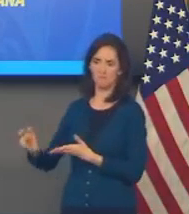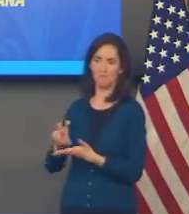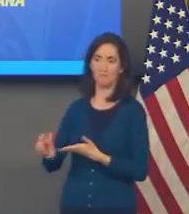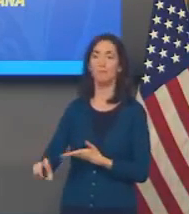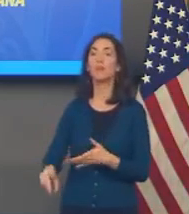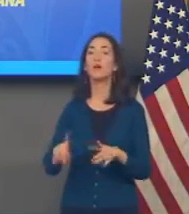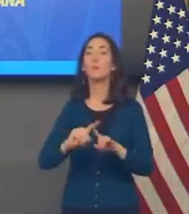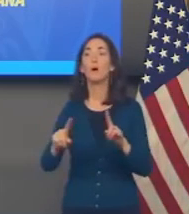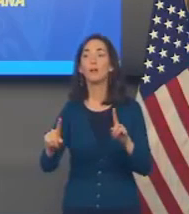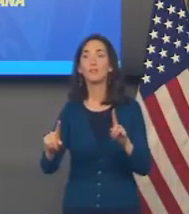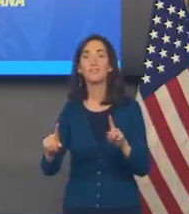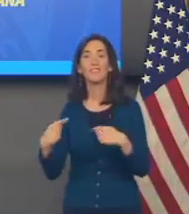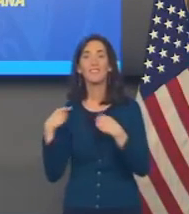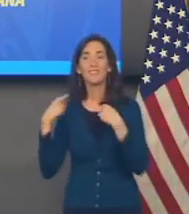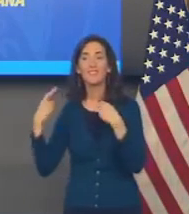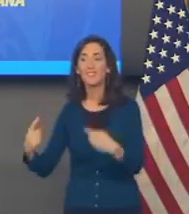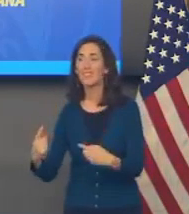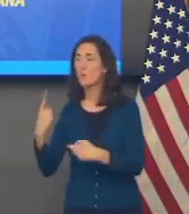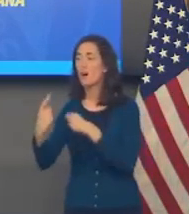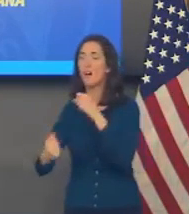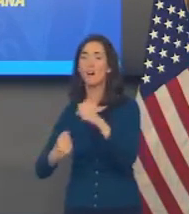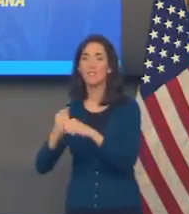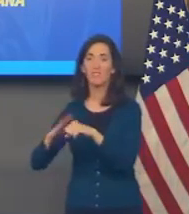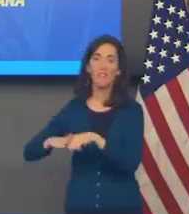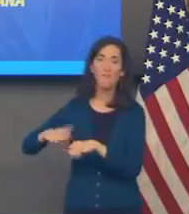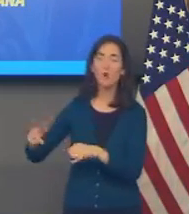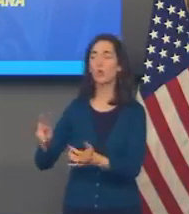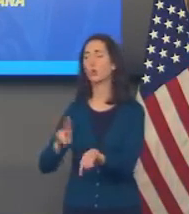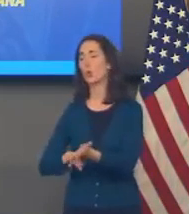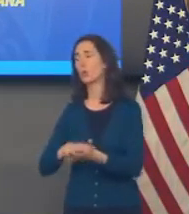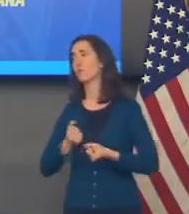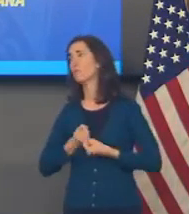these days after a very dramatic year for nurses,